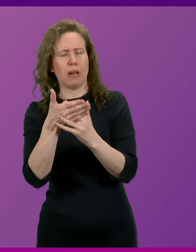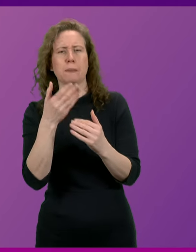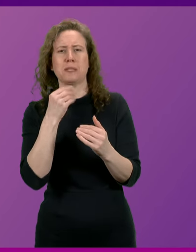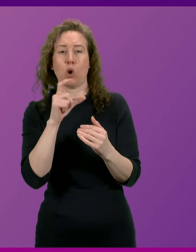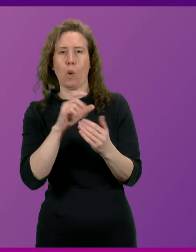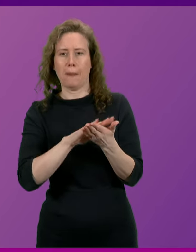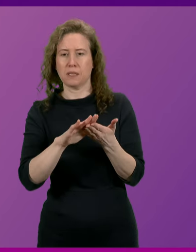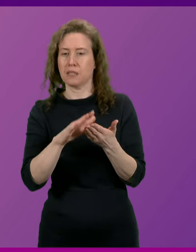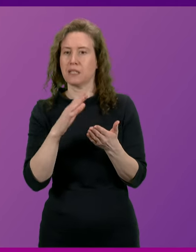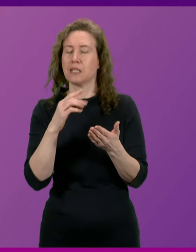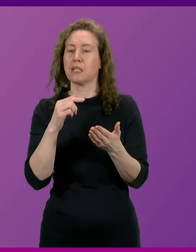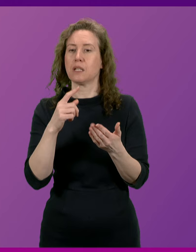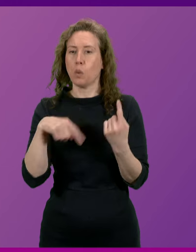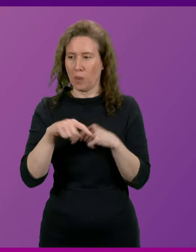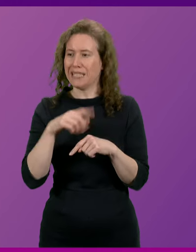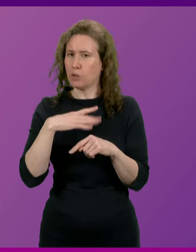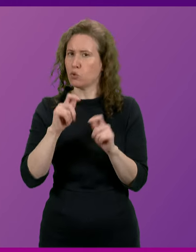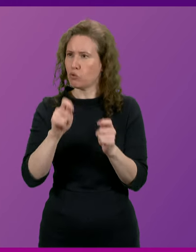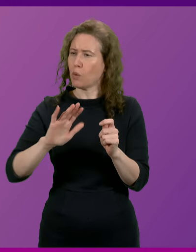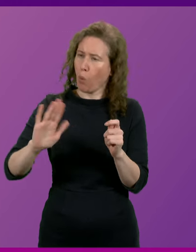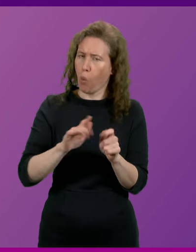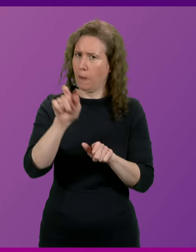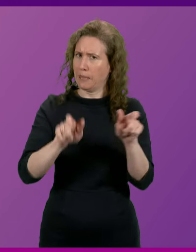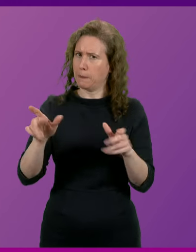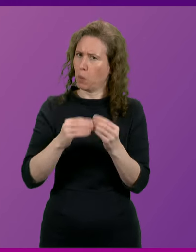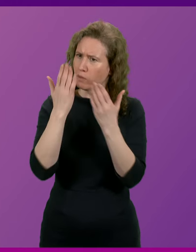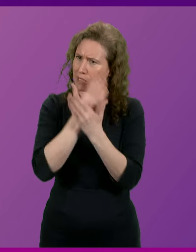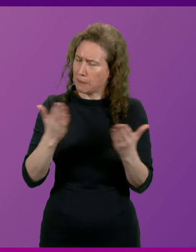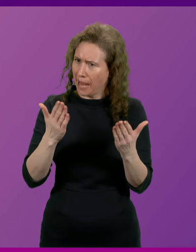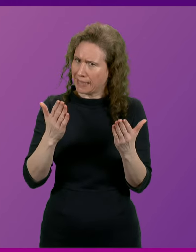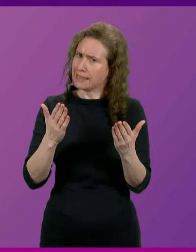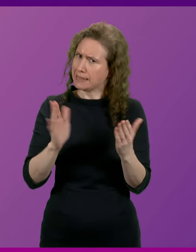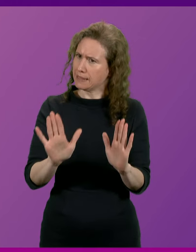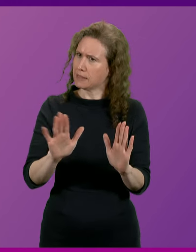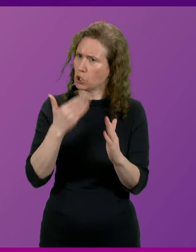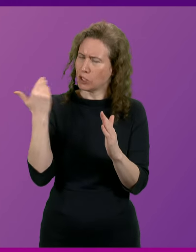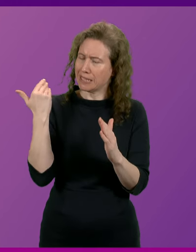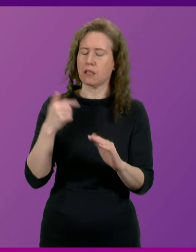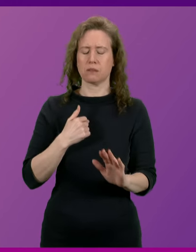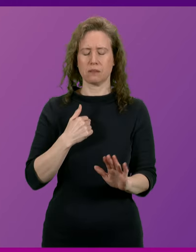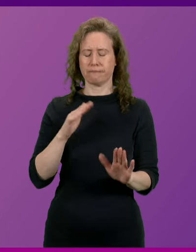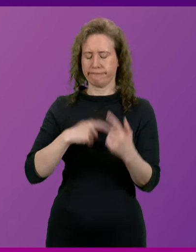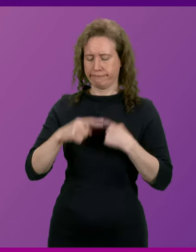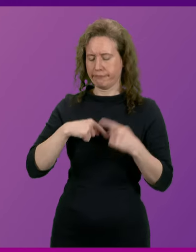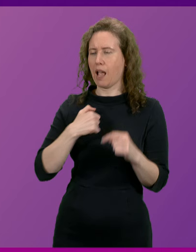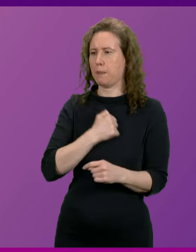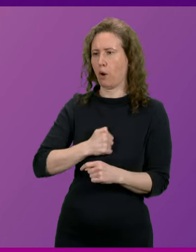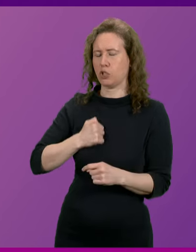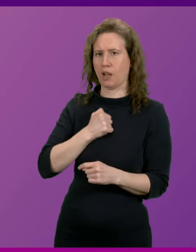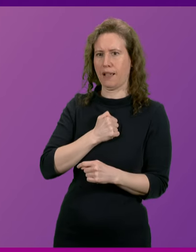remind you of the requirement that you treat all members with courtesy and respect. Well then I apologise, Presiding Officer.